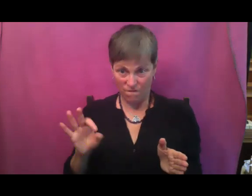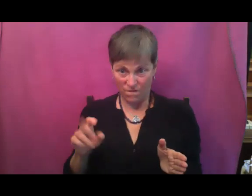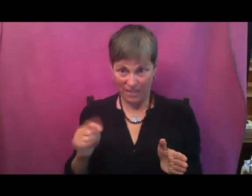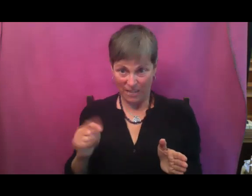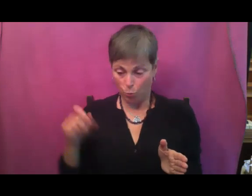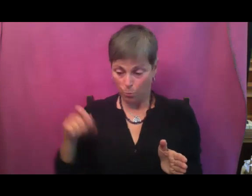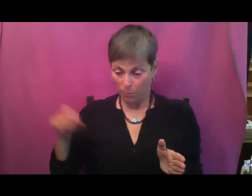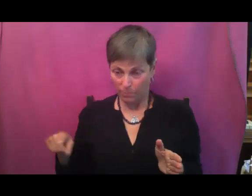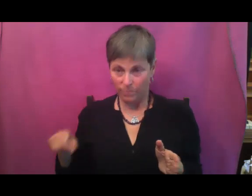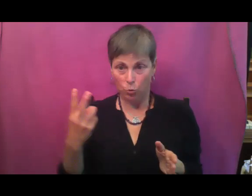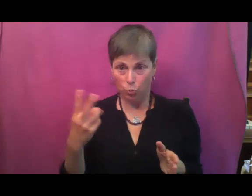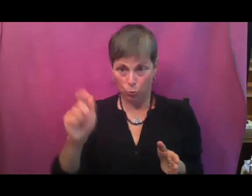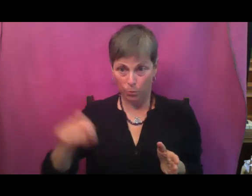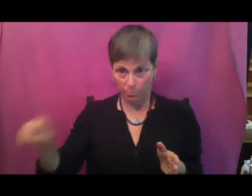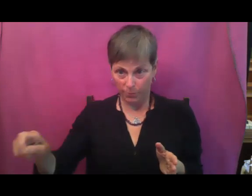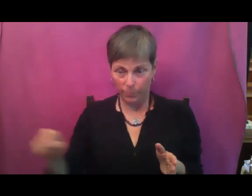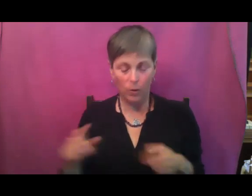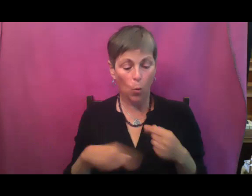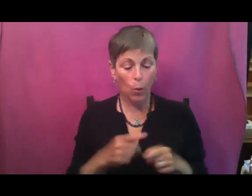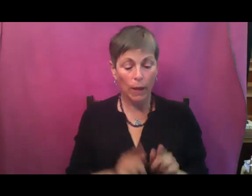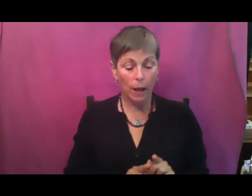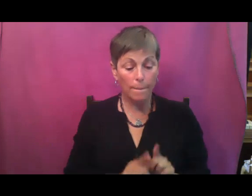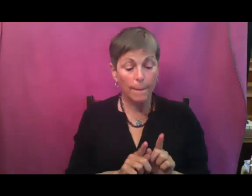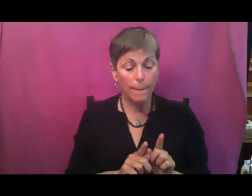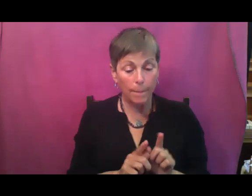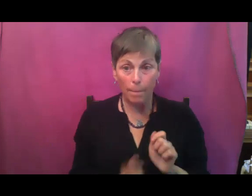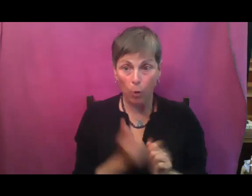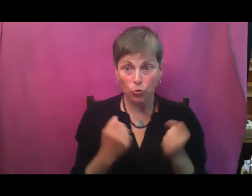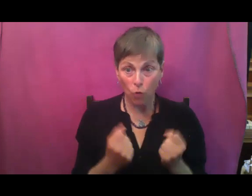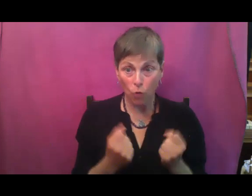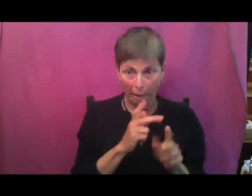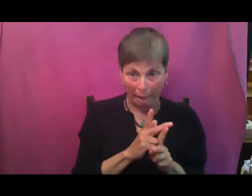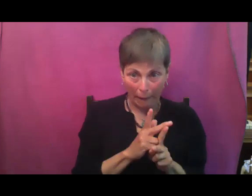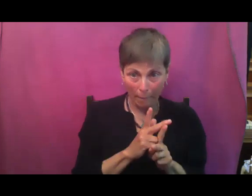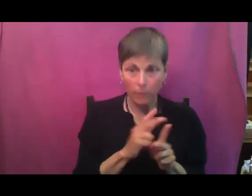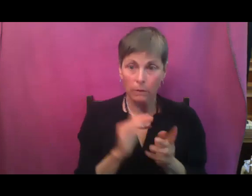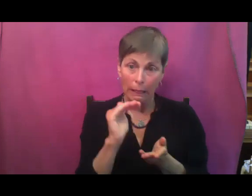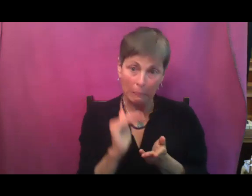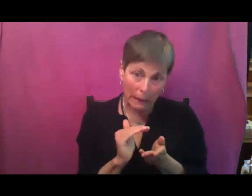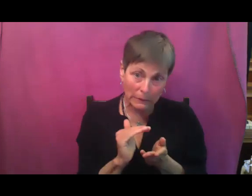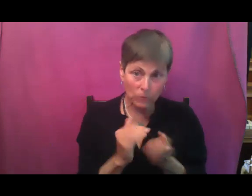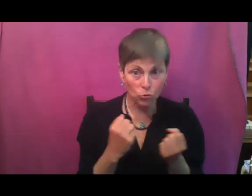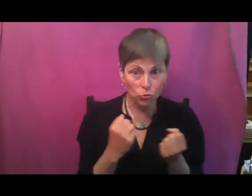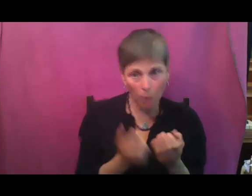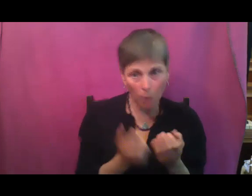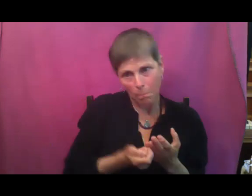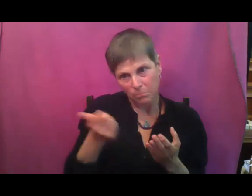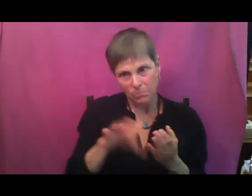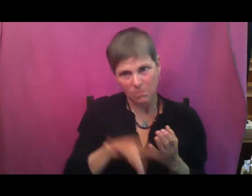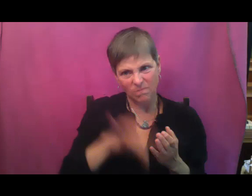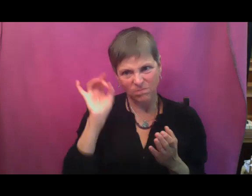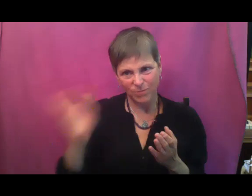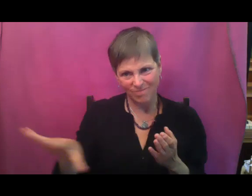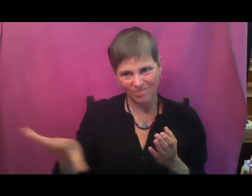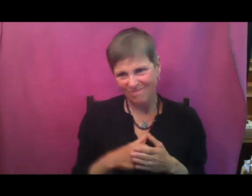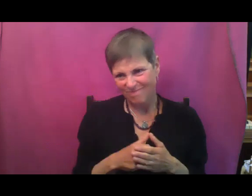as soon as you can see that there's two, pluck that second one and that least healthy one. And so that is a marvelous way